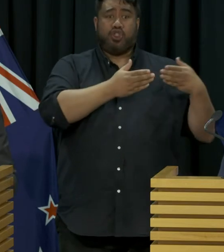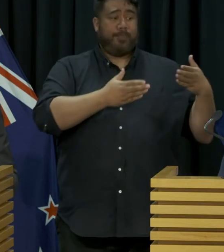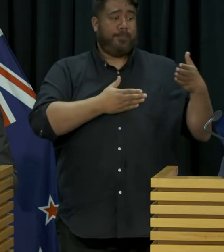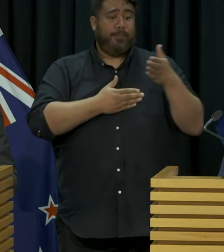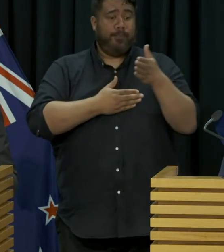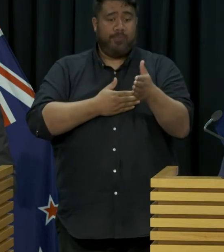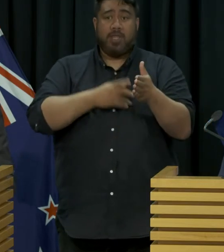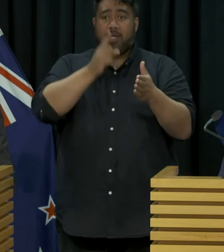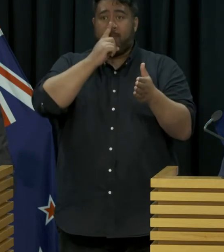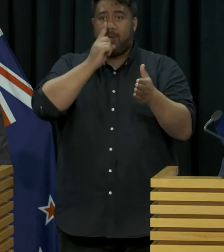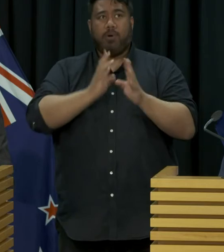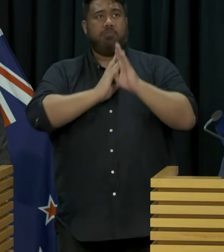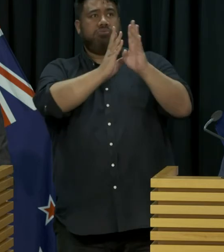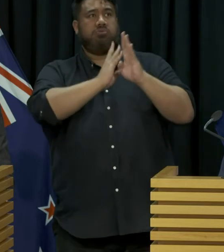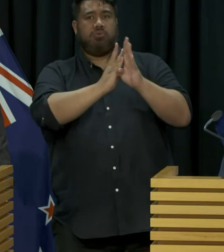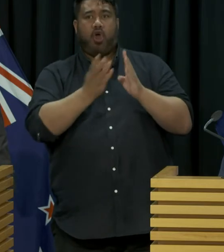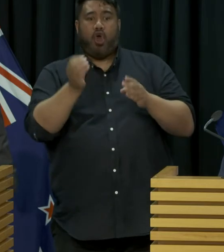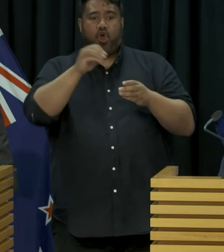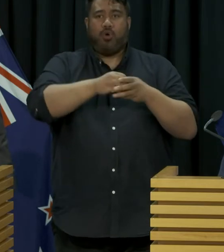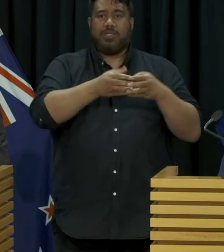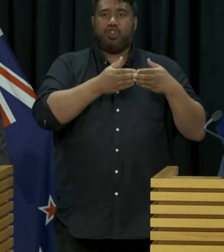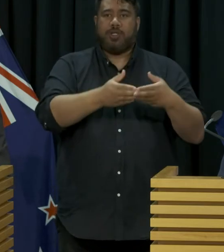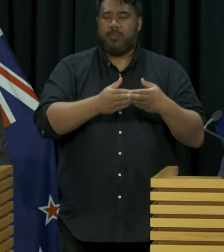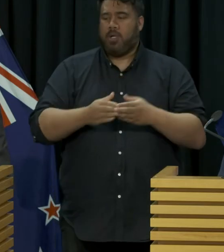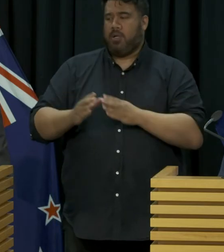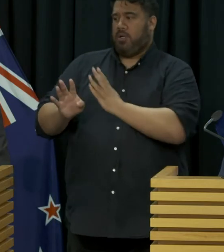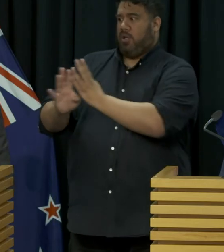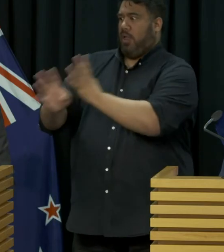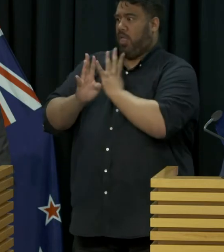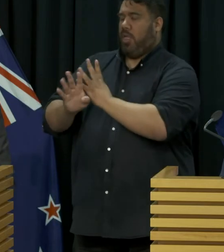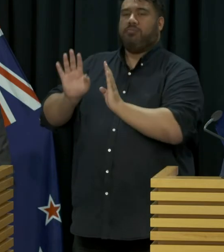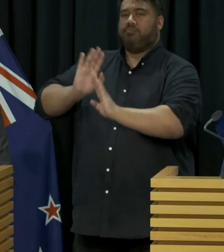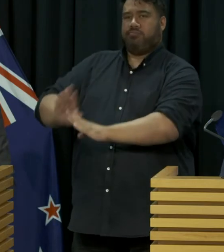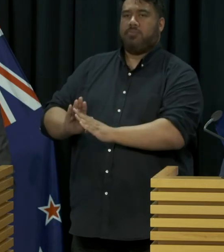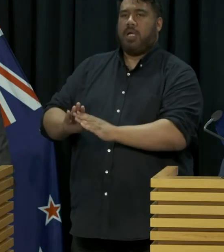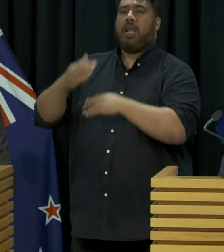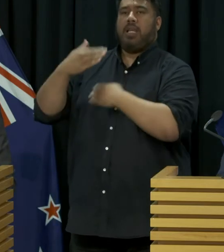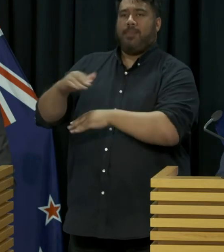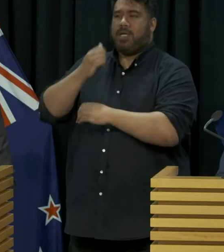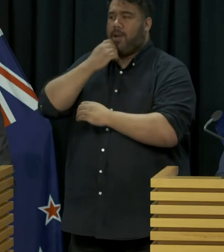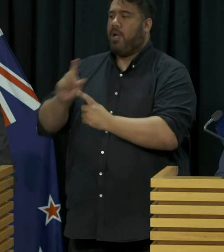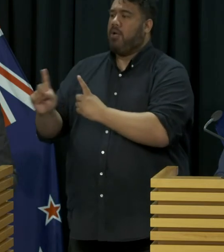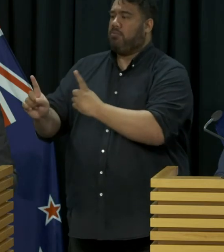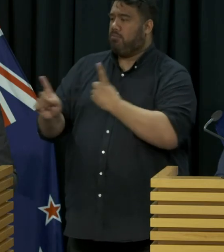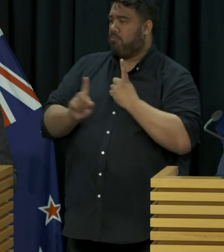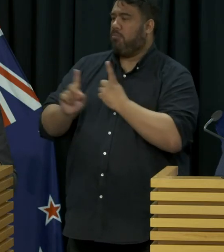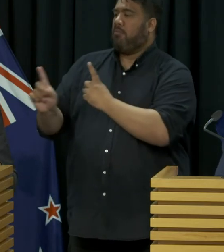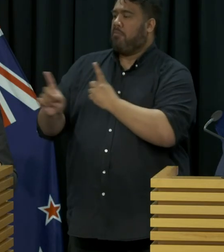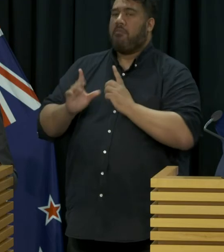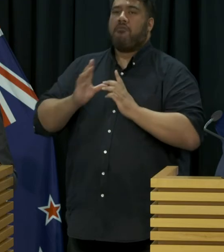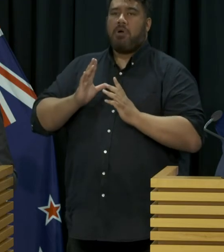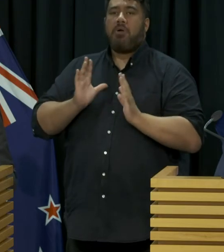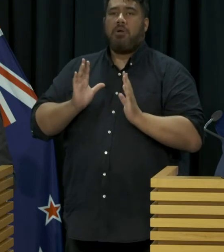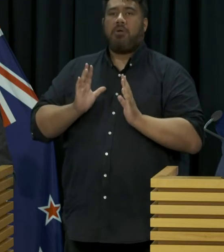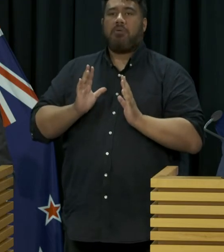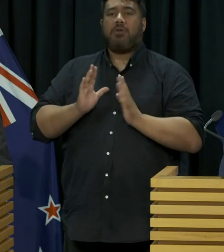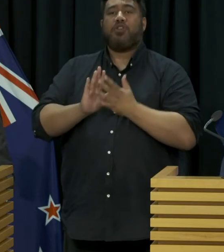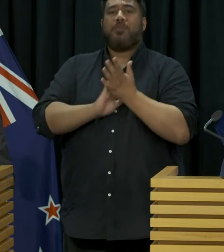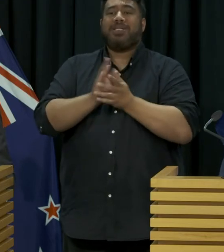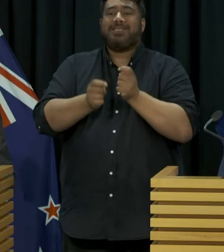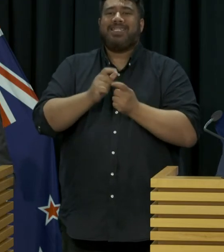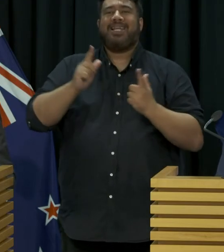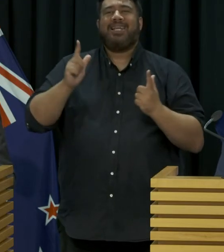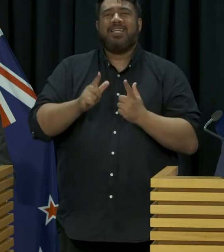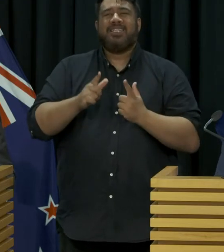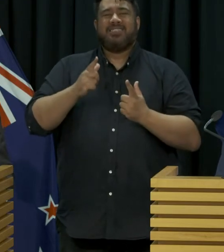they've been narrowing that down to a very small group rather than having a large group of people going onto ships when they're coming in. So those testing numbers are going